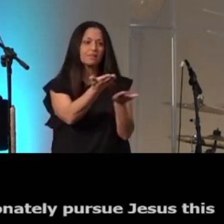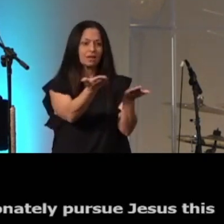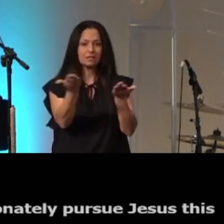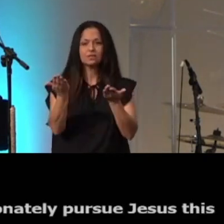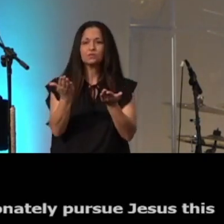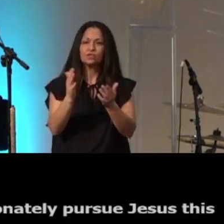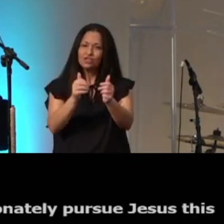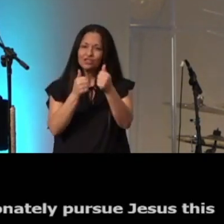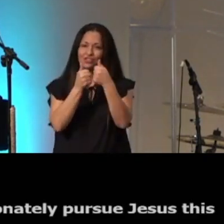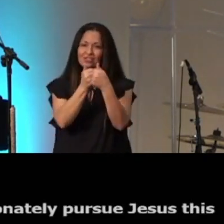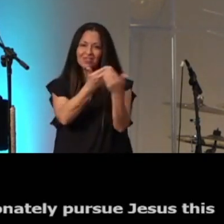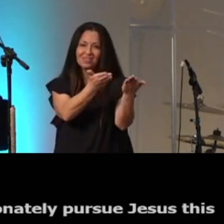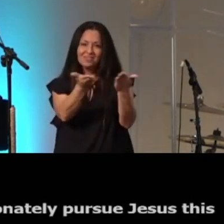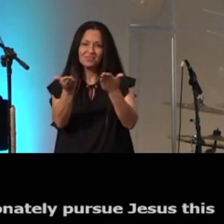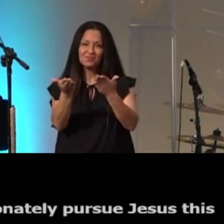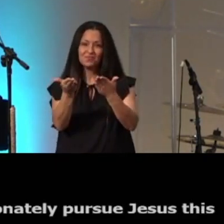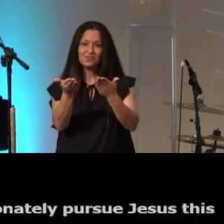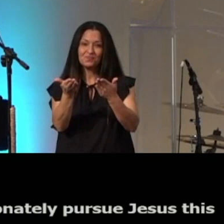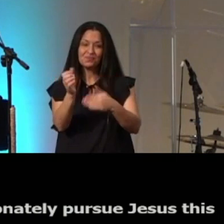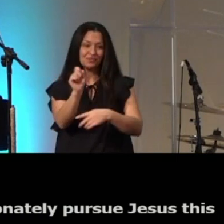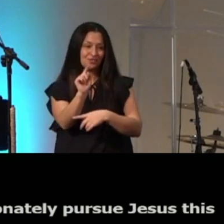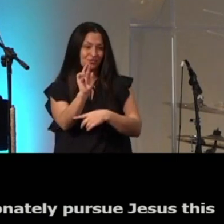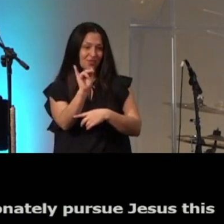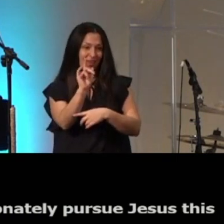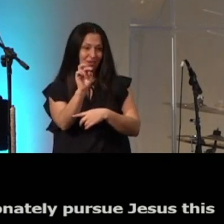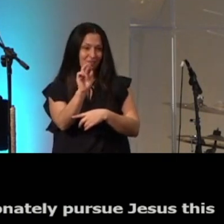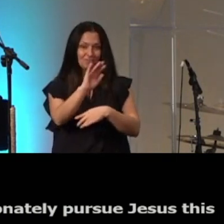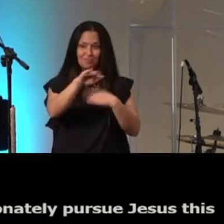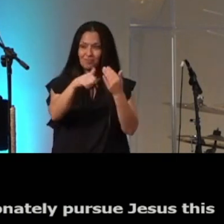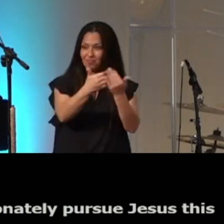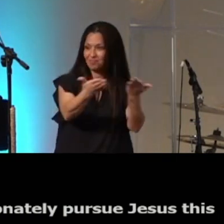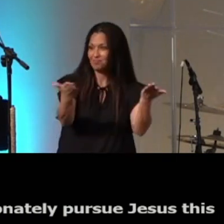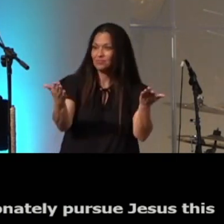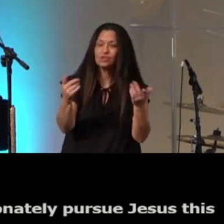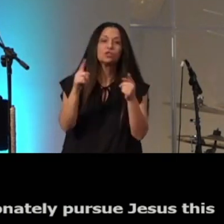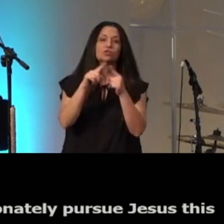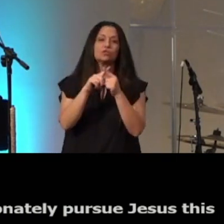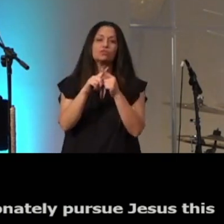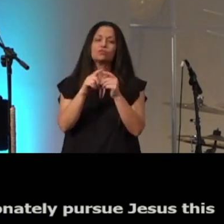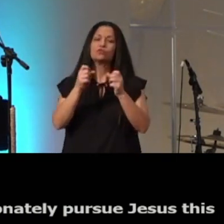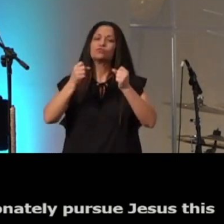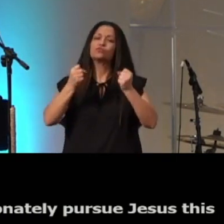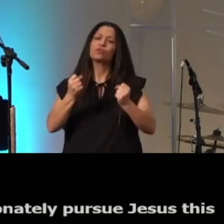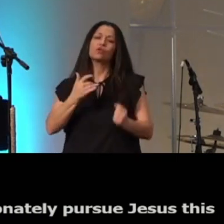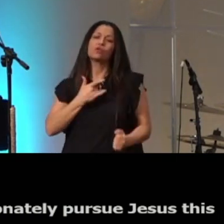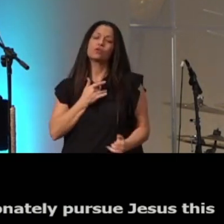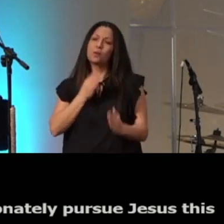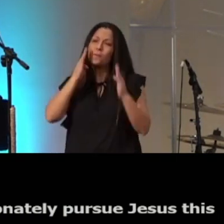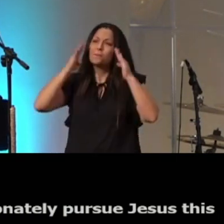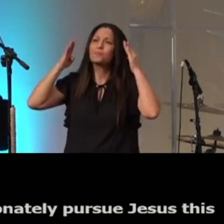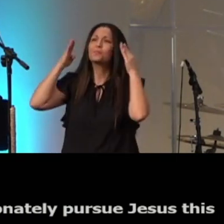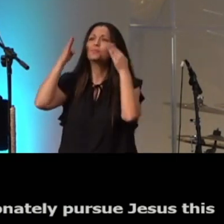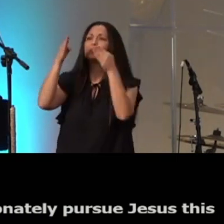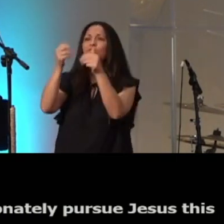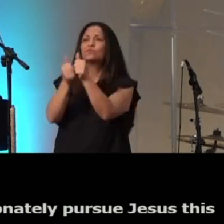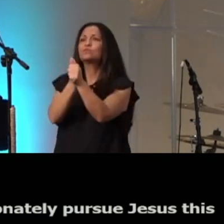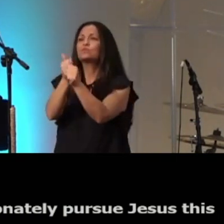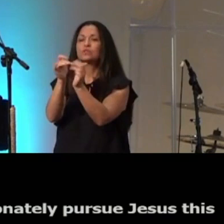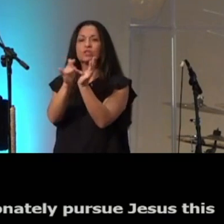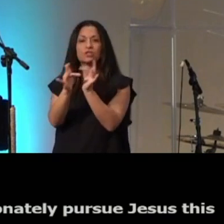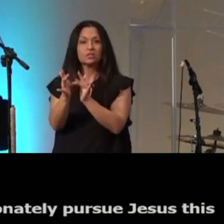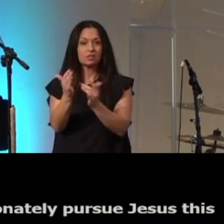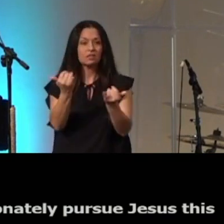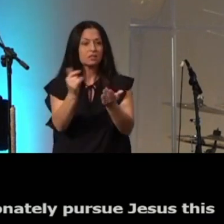challenge you strider y'all to passionately pursue Jesus this week